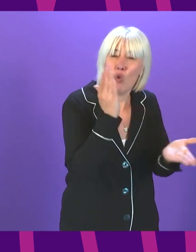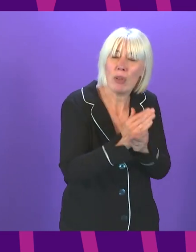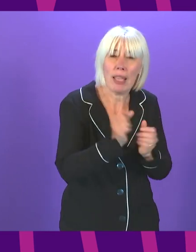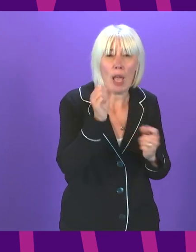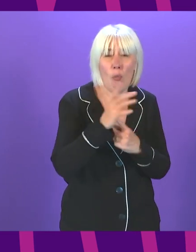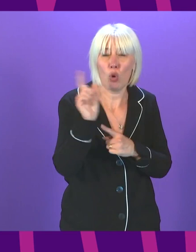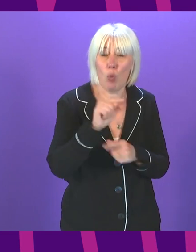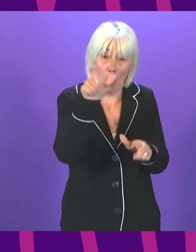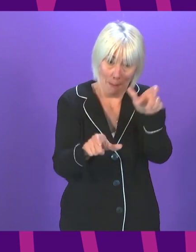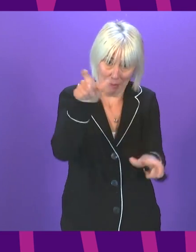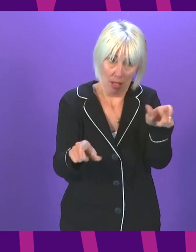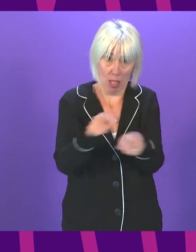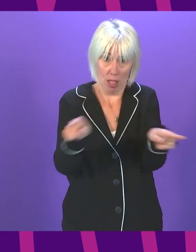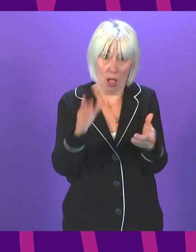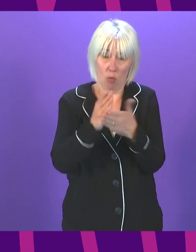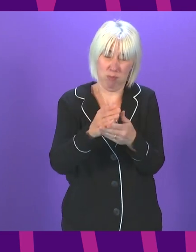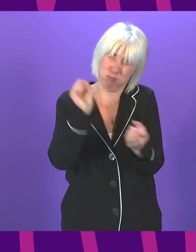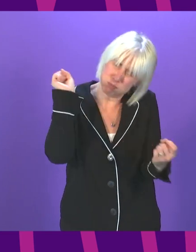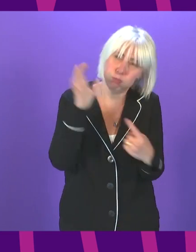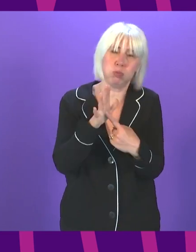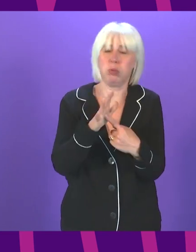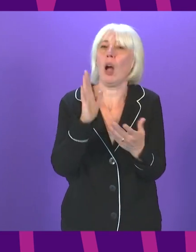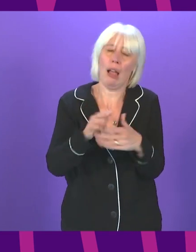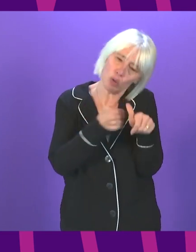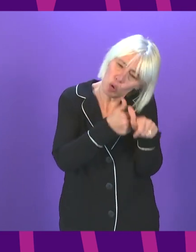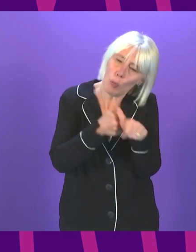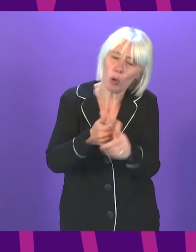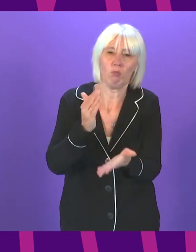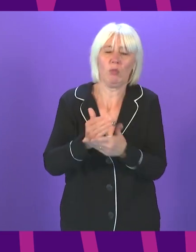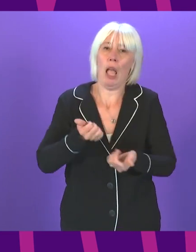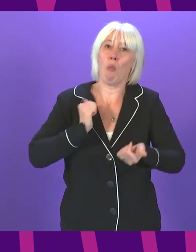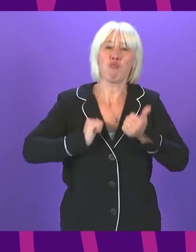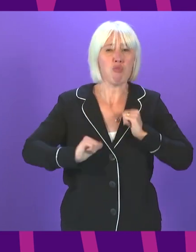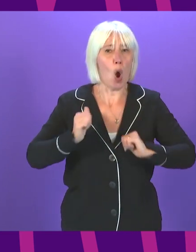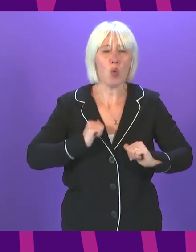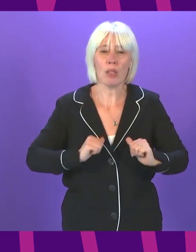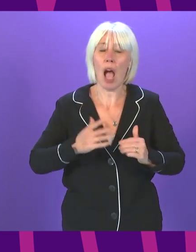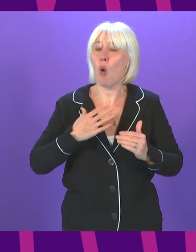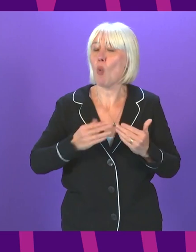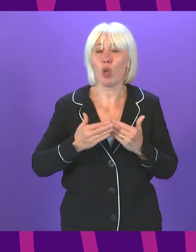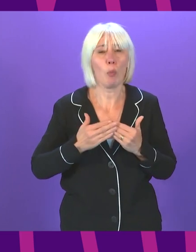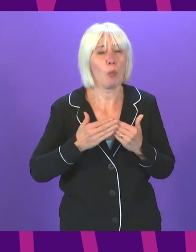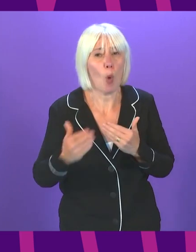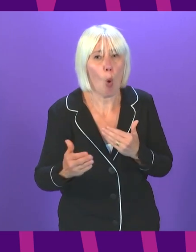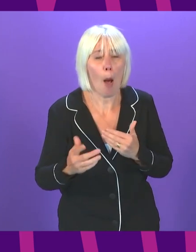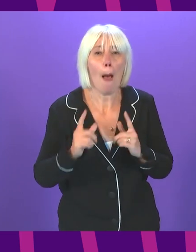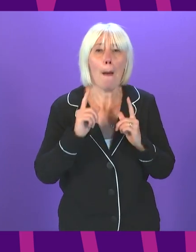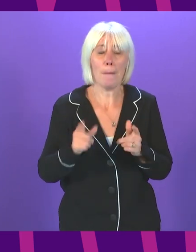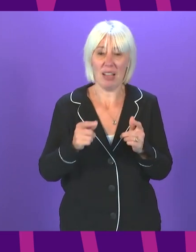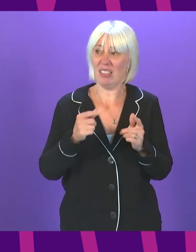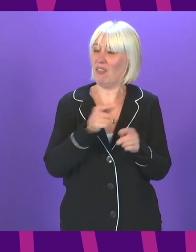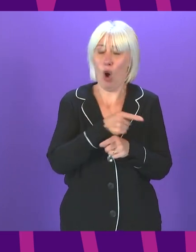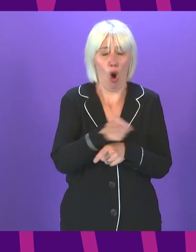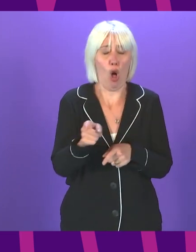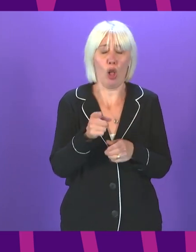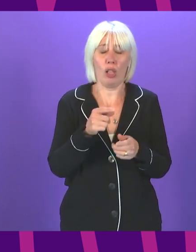is vital that we support them, which is one of the reasons why I am proud, much as I would love us to be able to go further. That for Agenda for Change staff in the